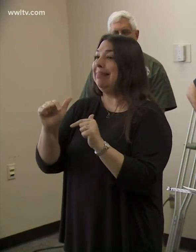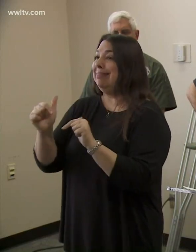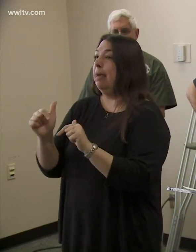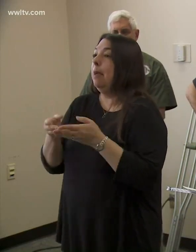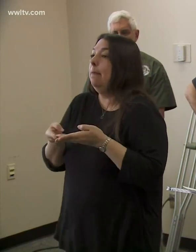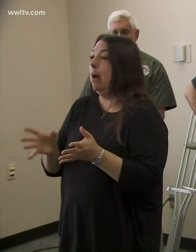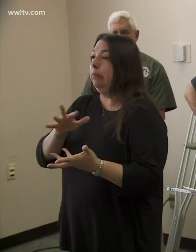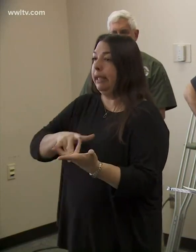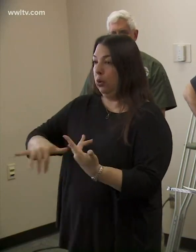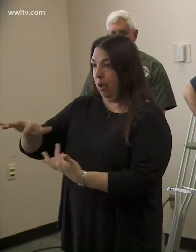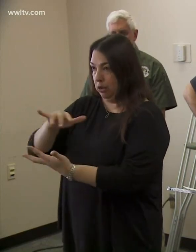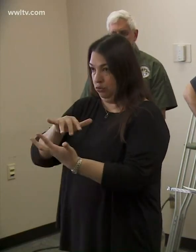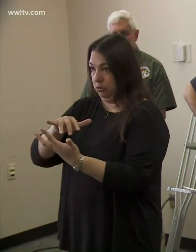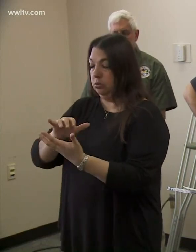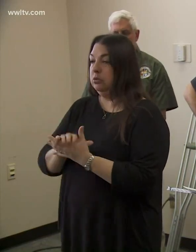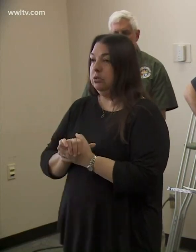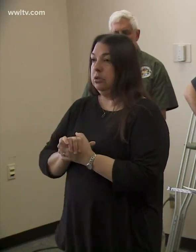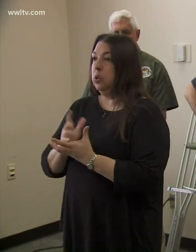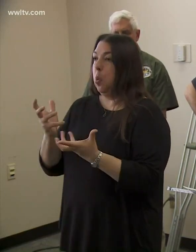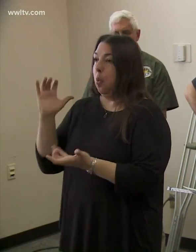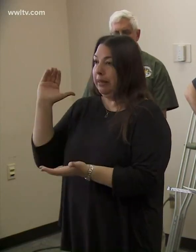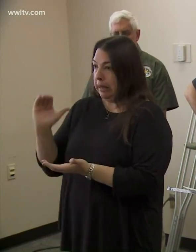interaction that we have. Um,